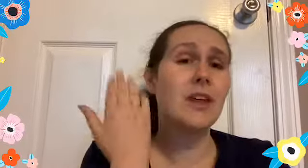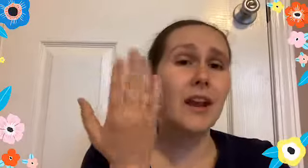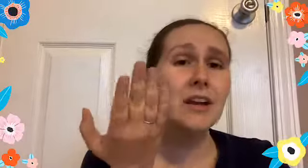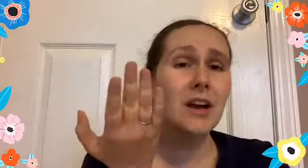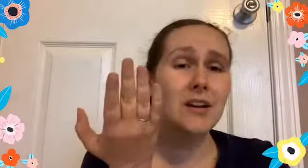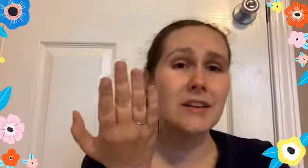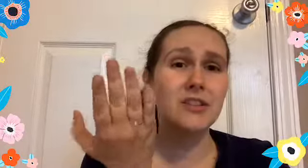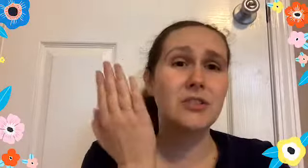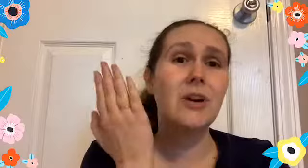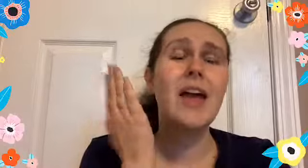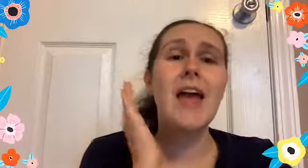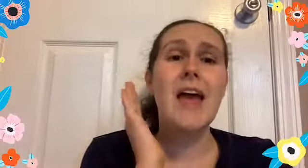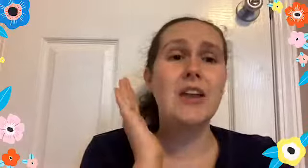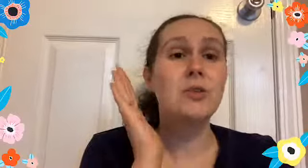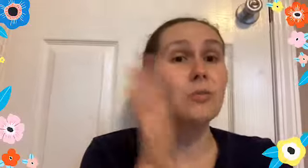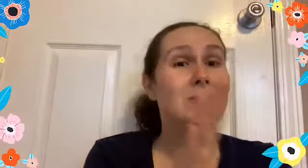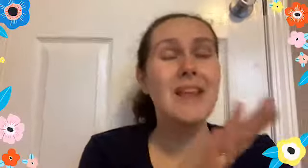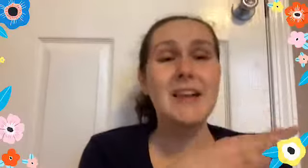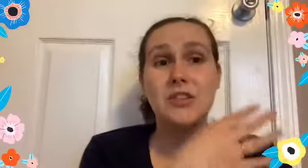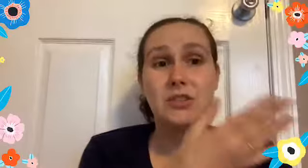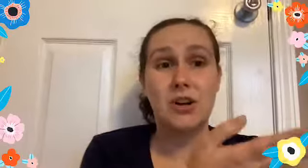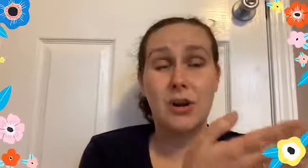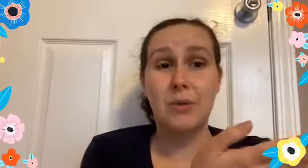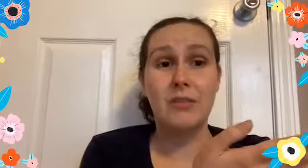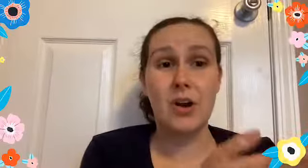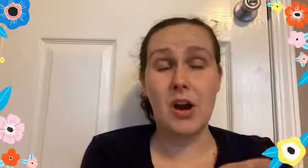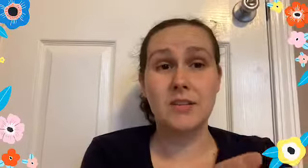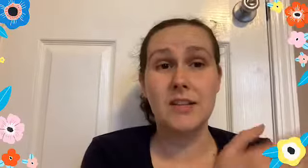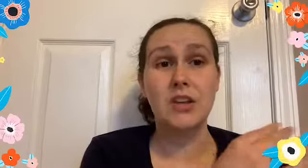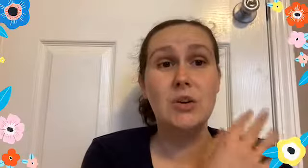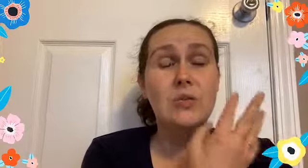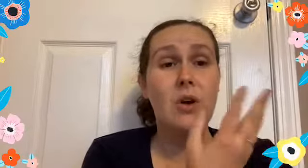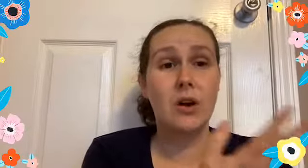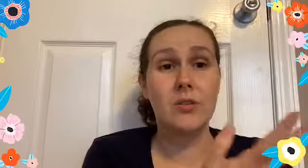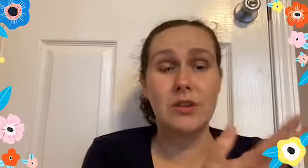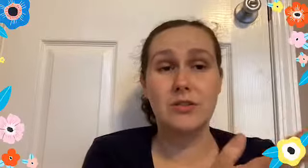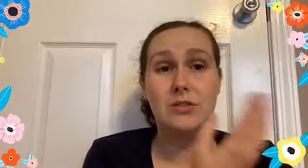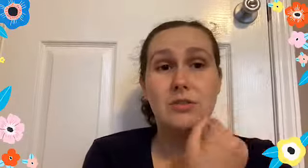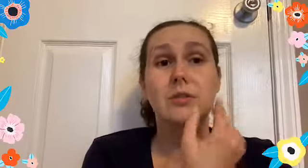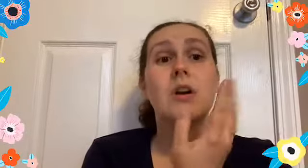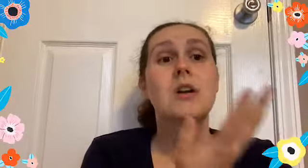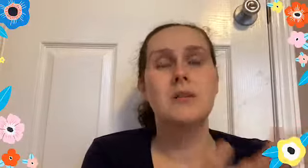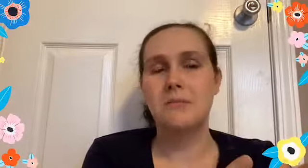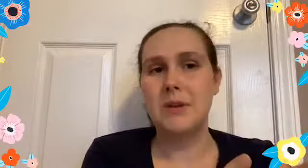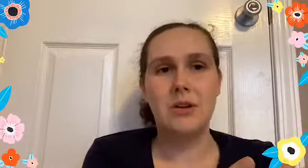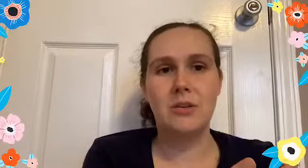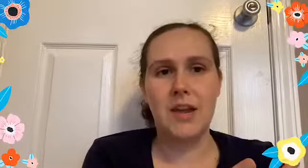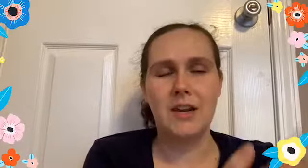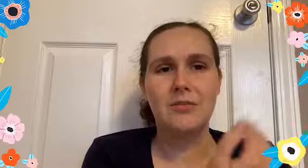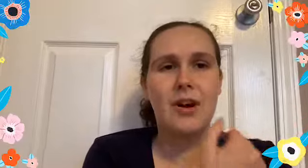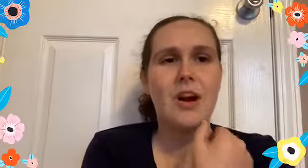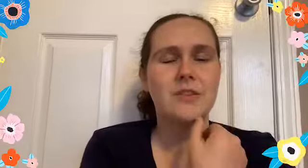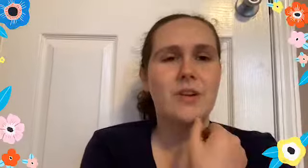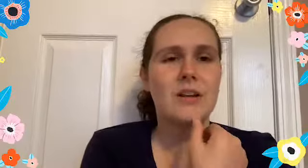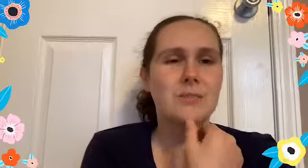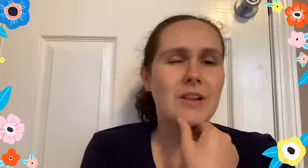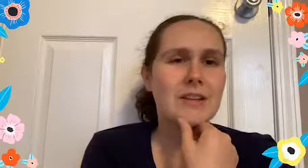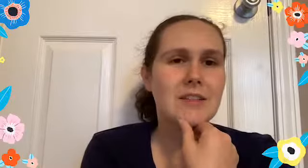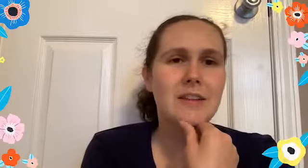So then I can contact you and you will pledge a certain number of cards that you are going to be creating for cards for hospitalized kids.